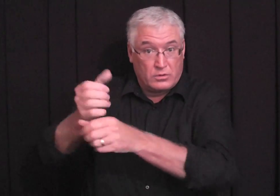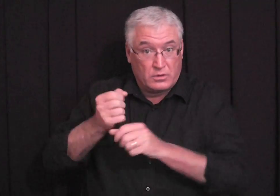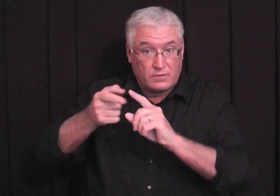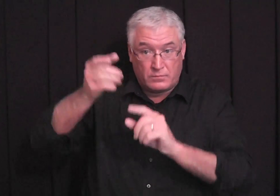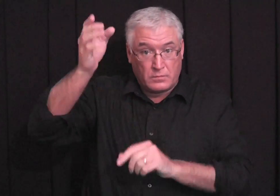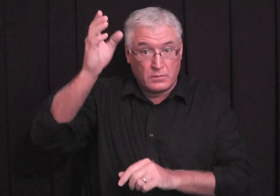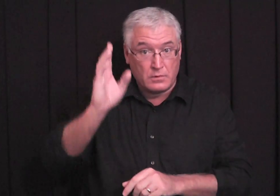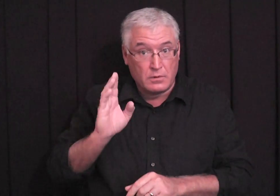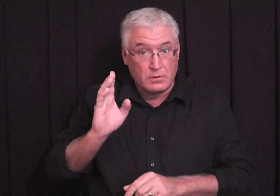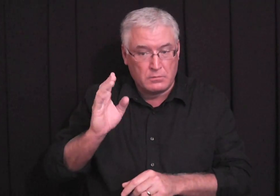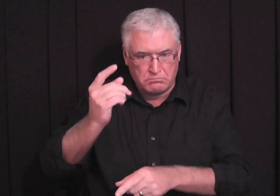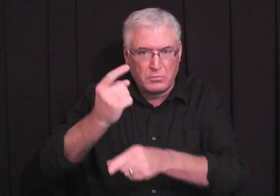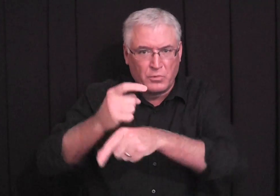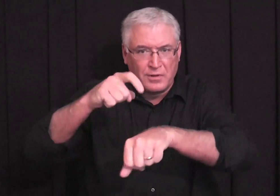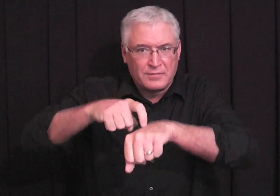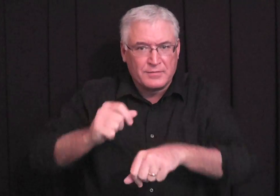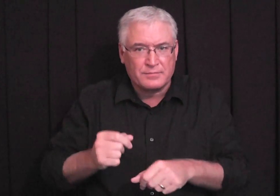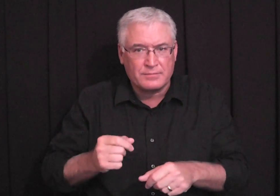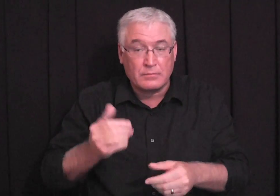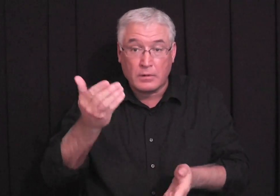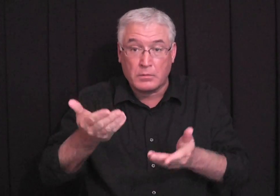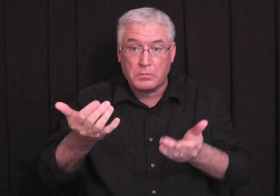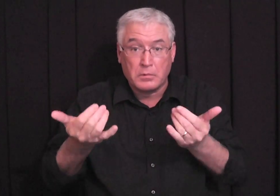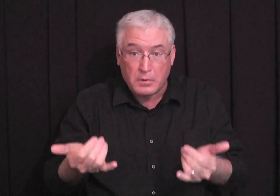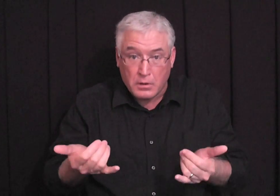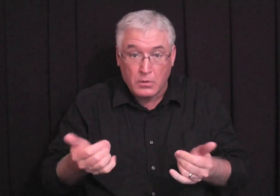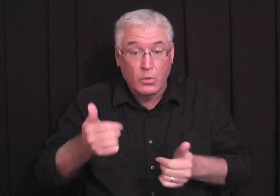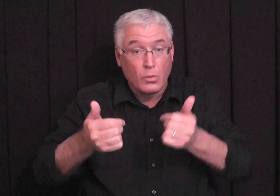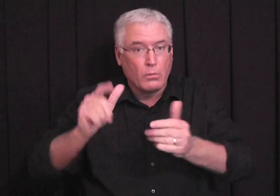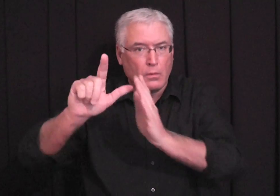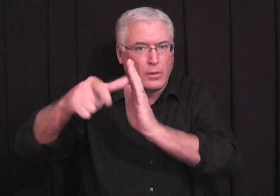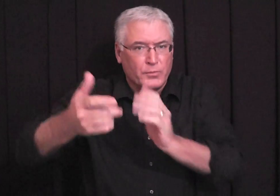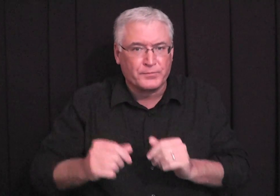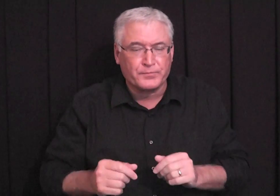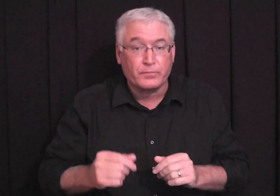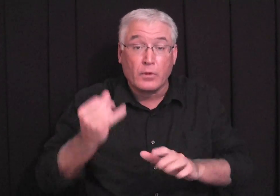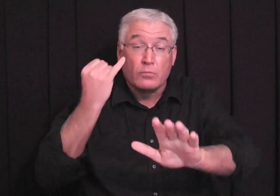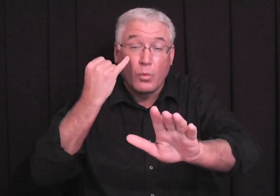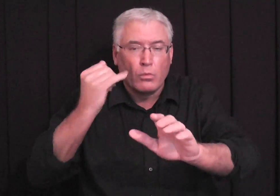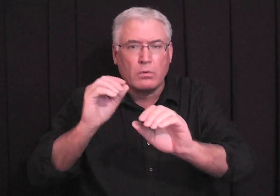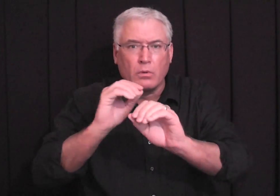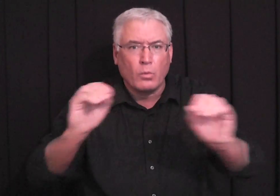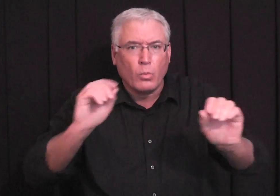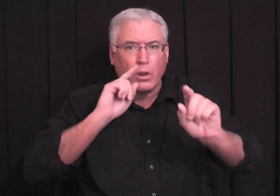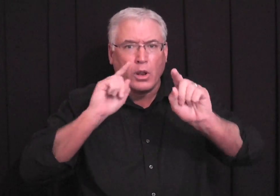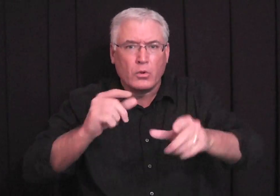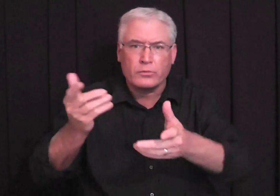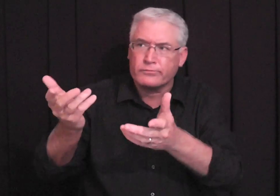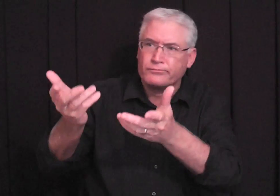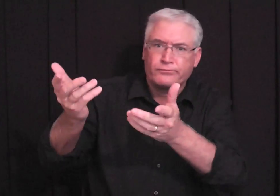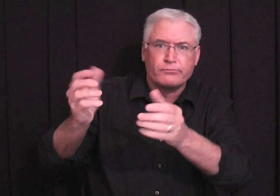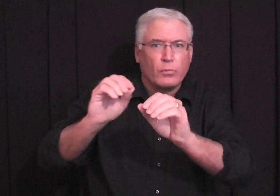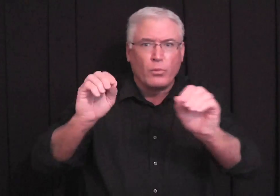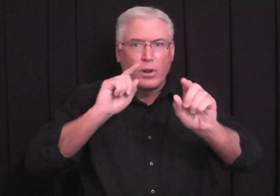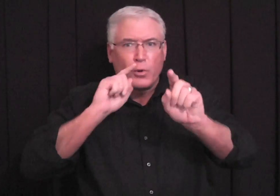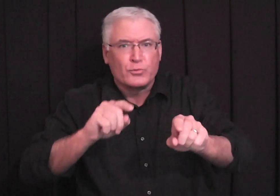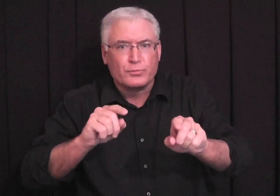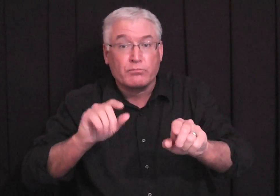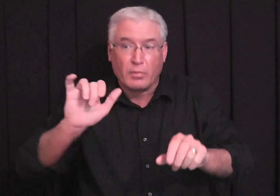Everything that we receive from God is in the right timing, whether it's now or whether it's later. You maybe we think God's not